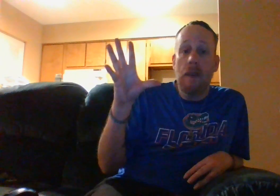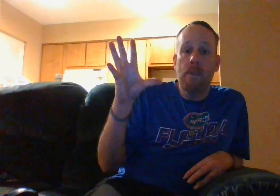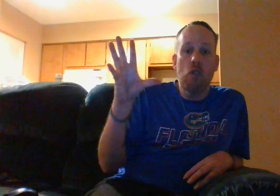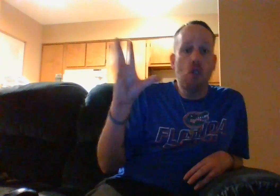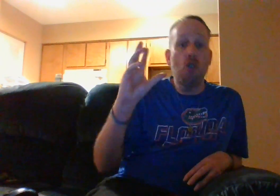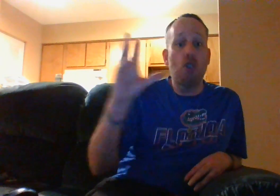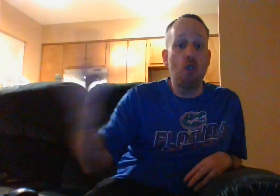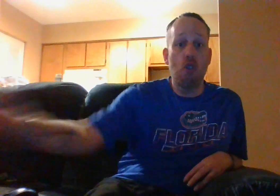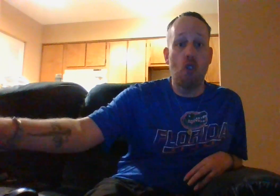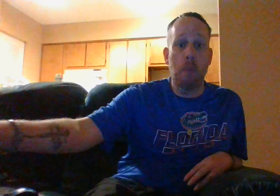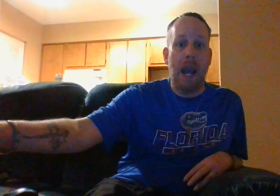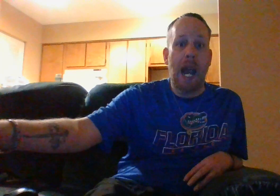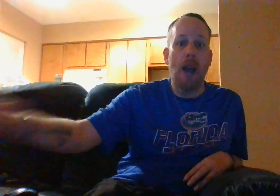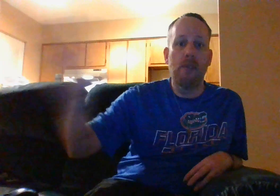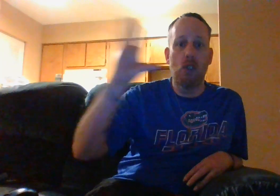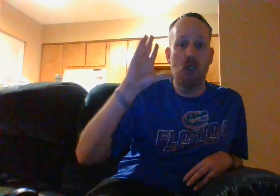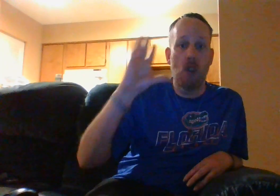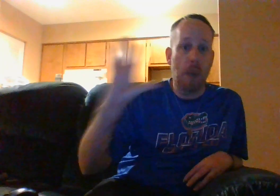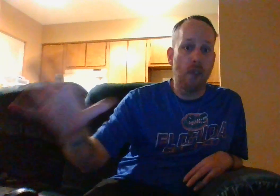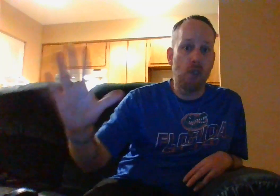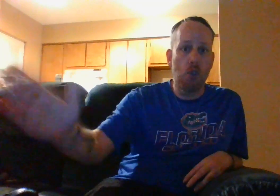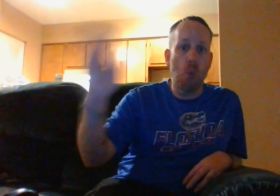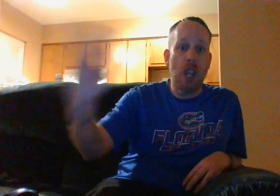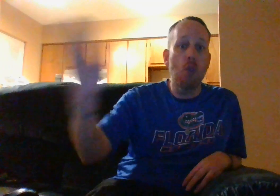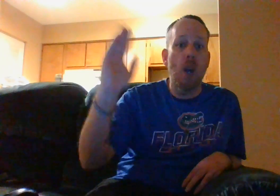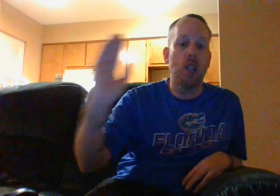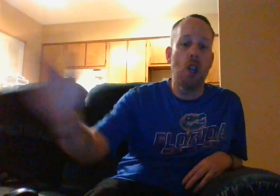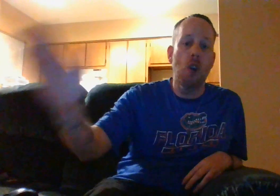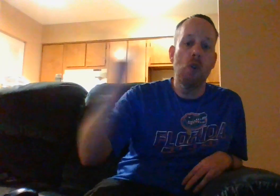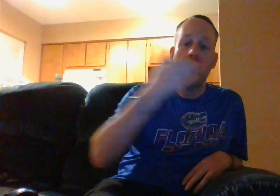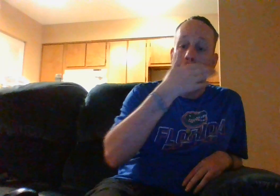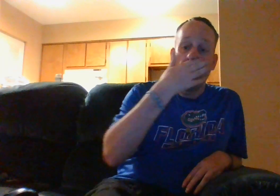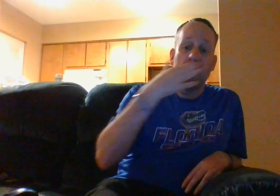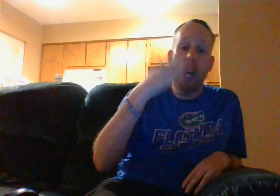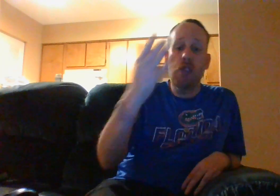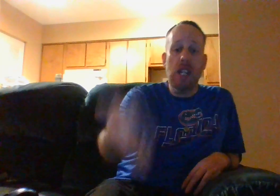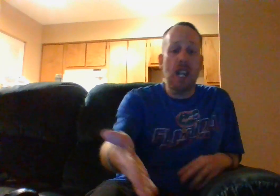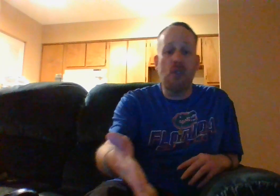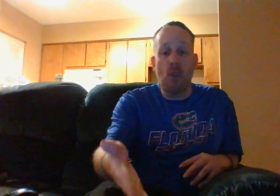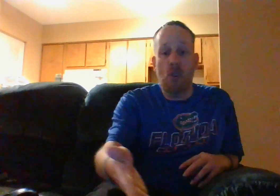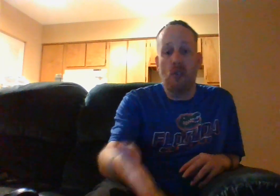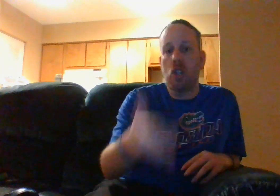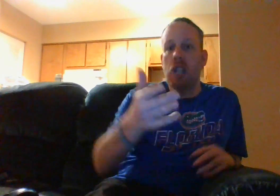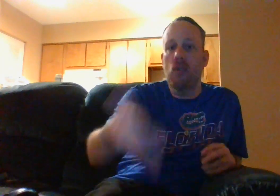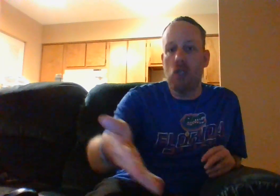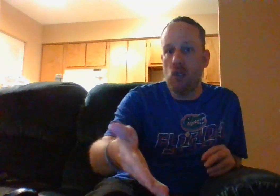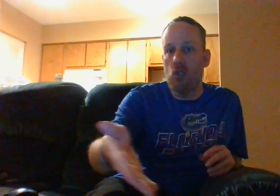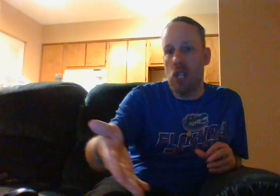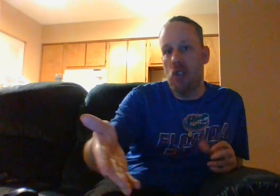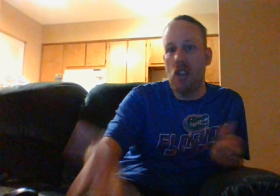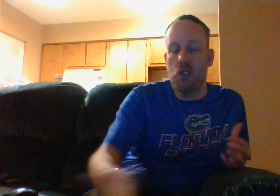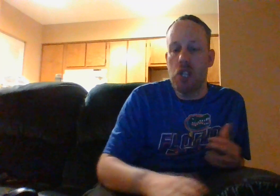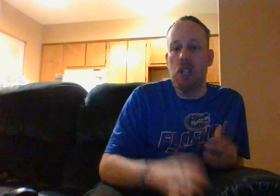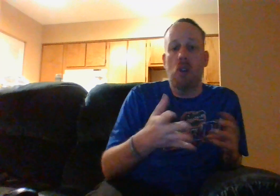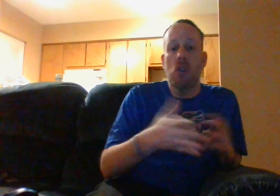you choose your path your path the way you want to go now take us for for gandam gandam c destiny now